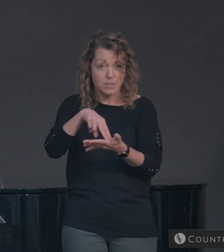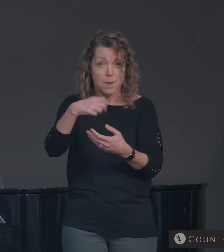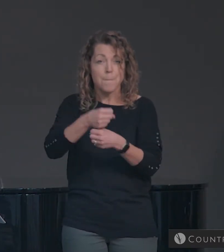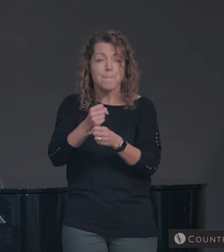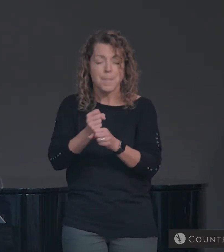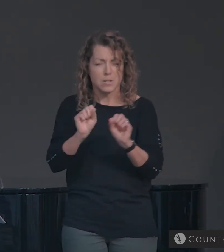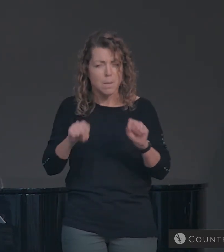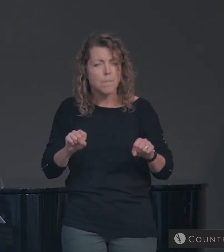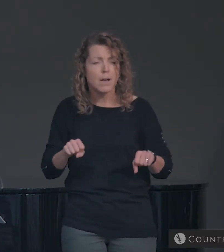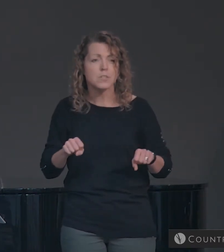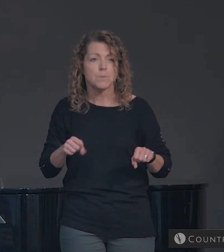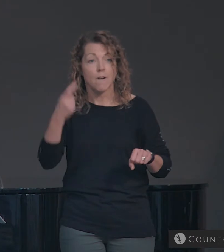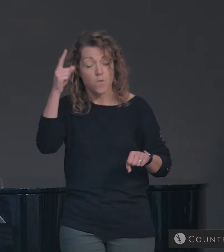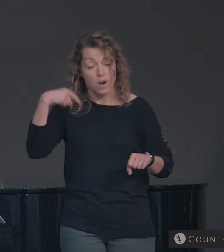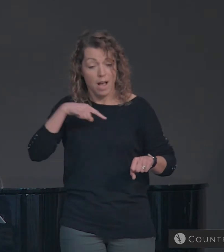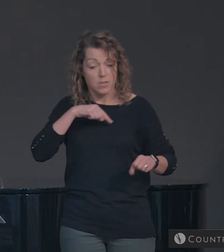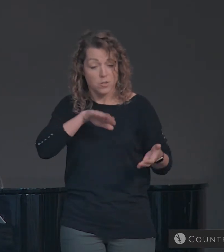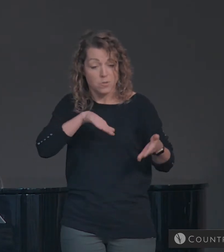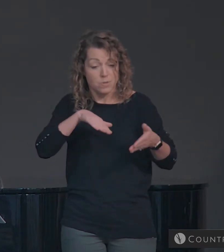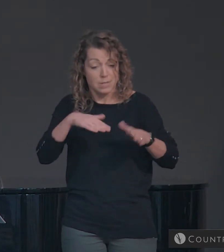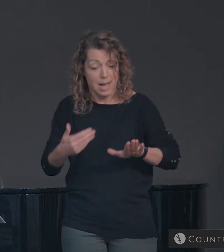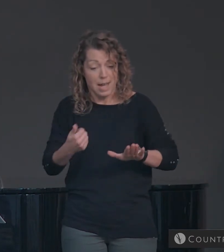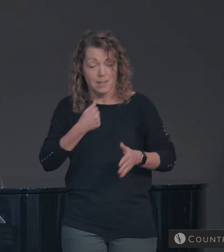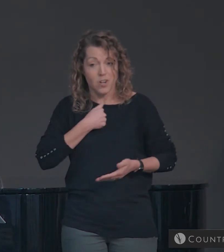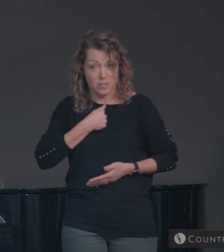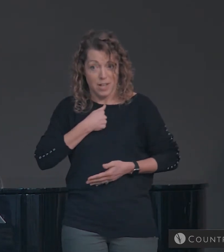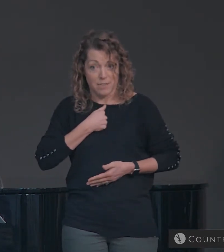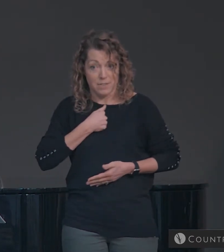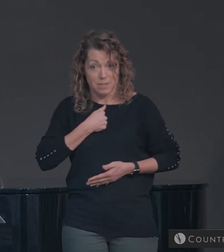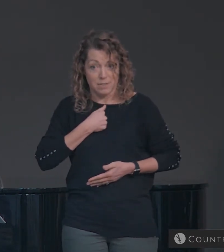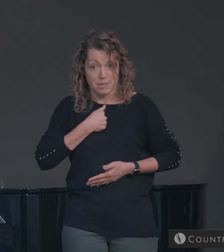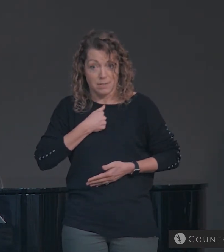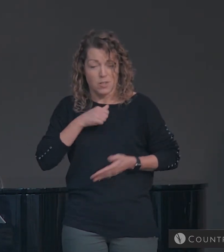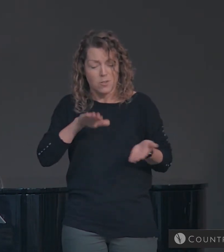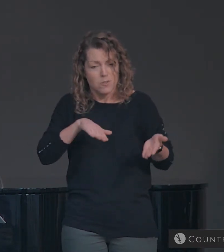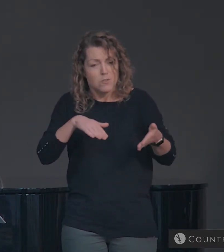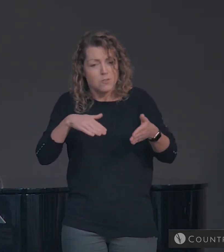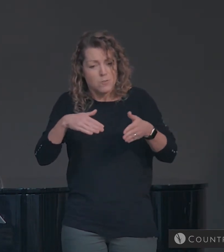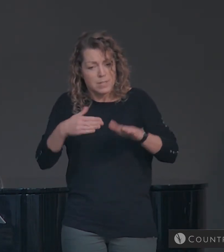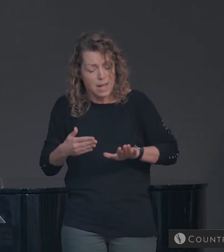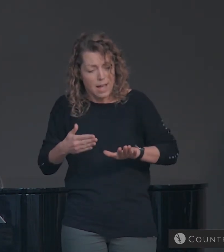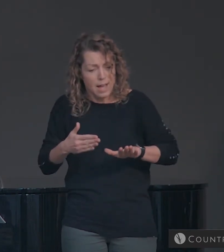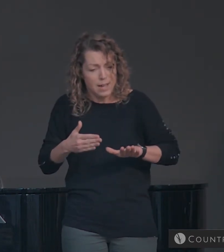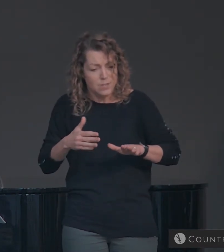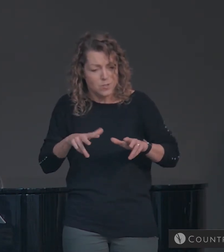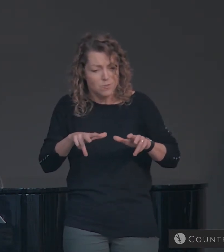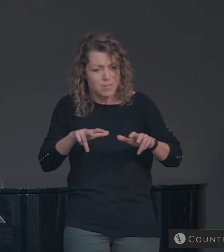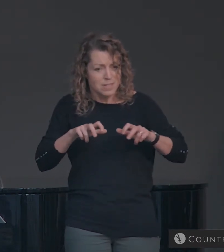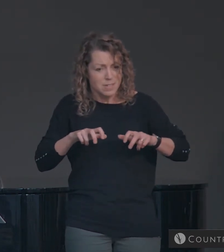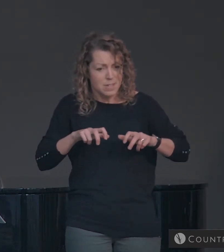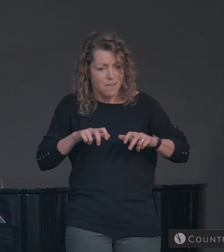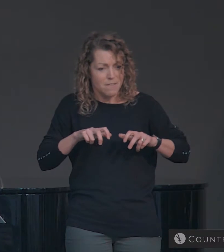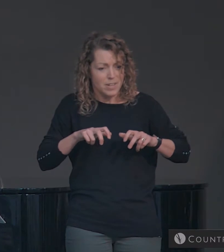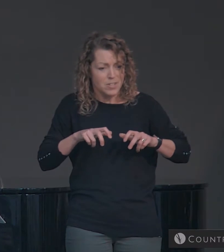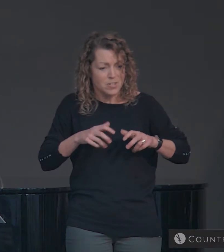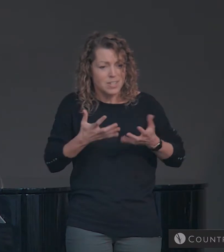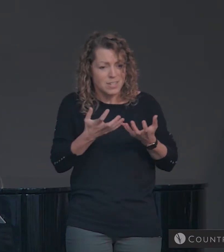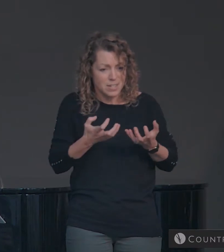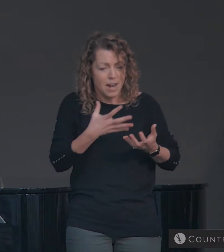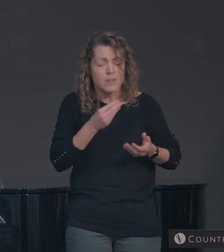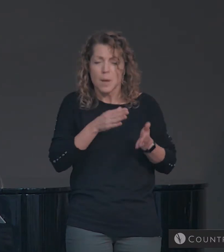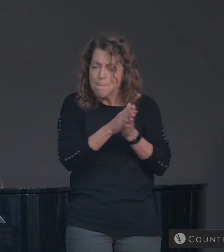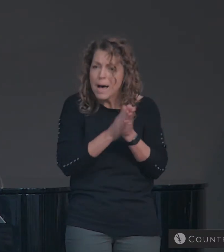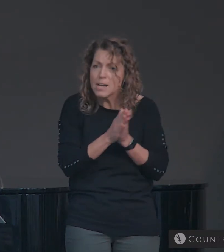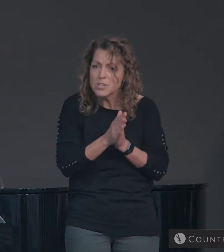to die to ourself, to die to our selfish desires and passions, and to live for Christ